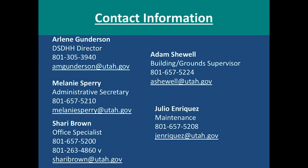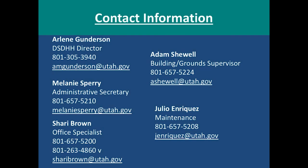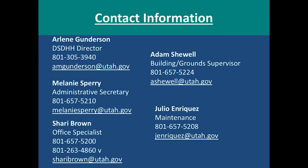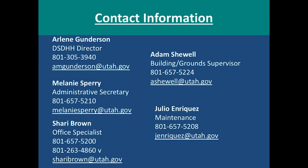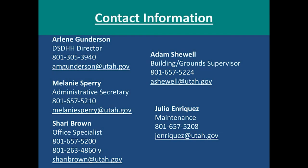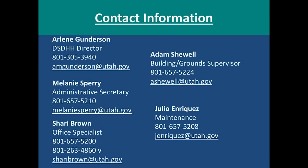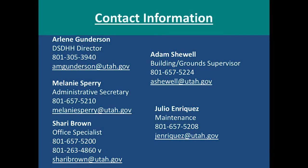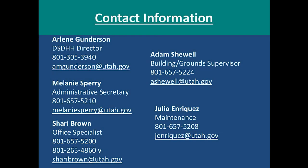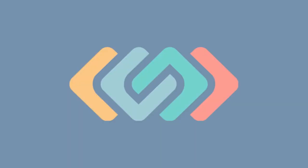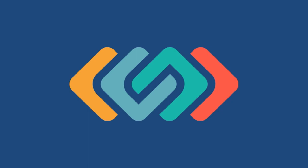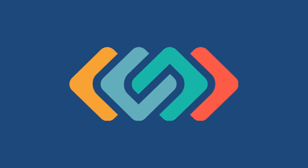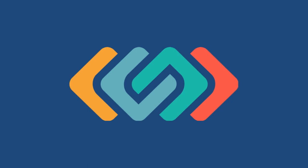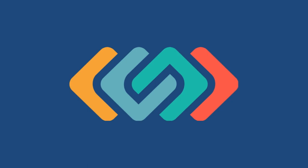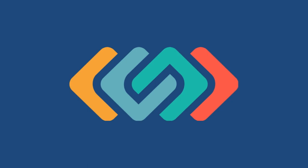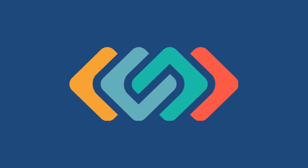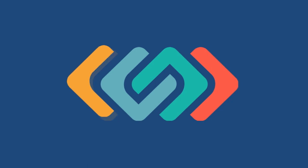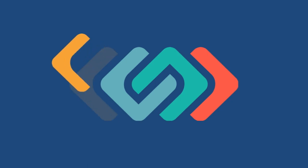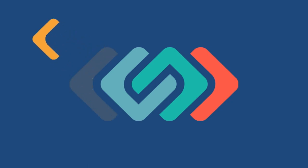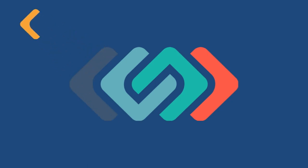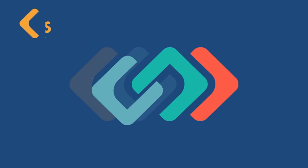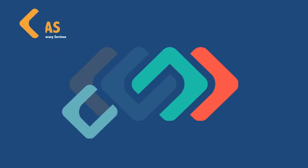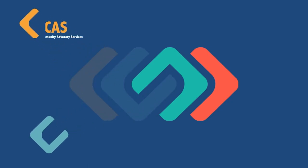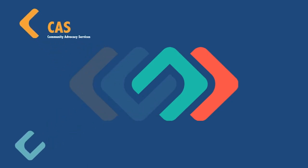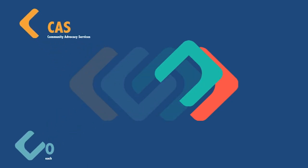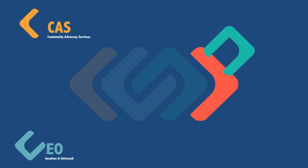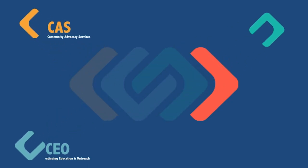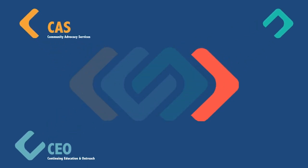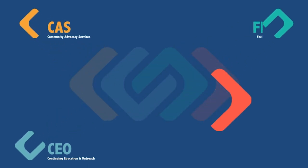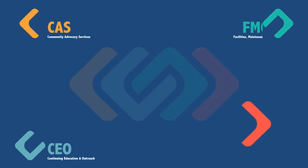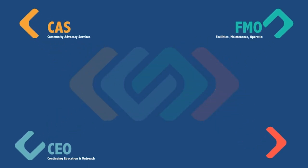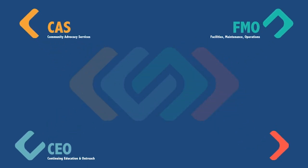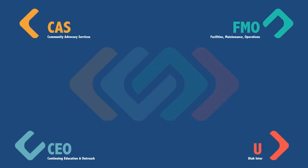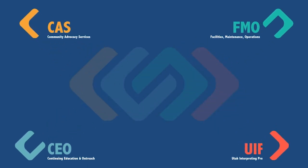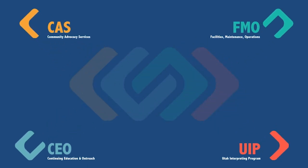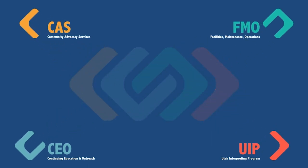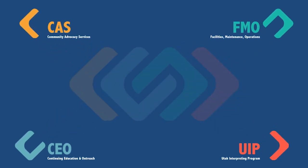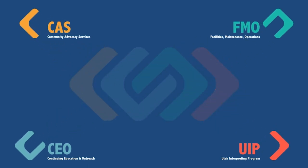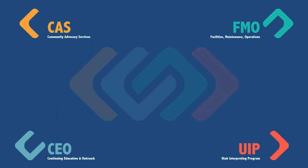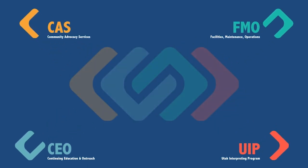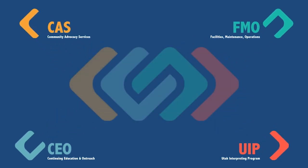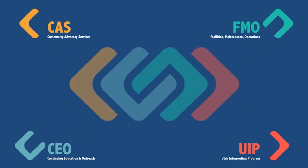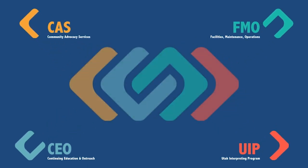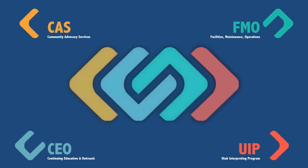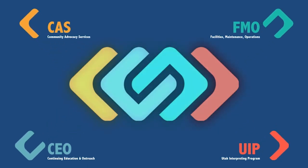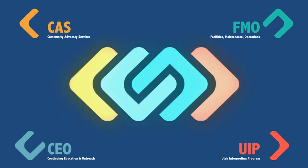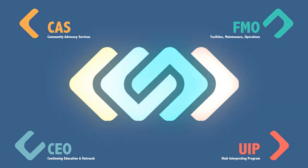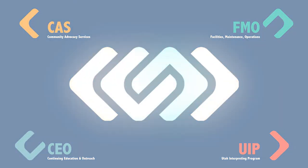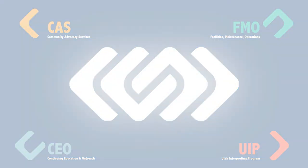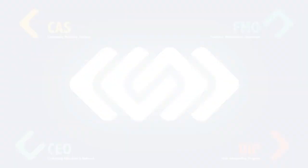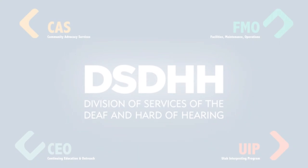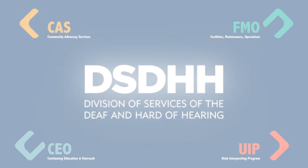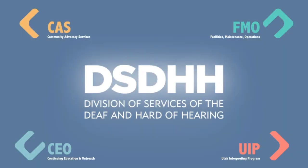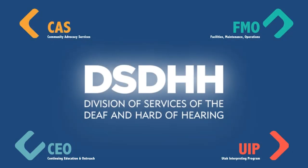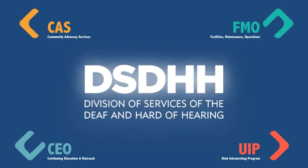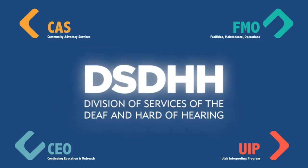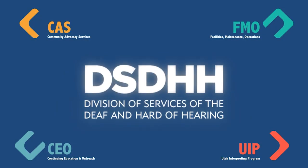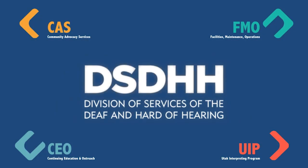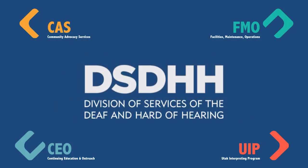We'll be right back. We'll be back. We'll be right